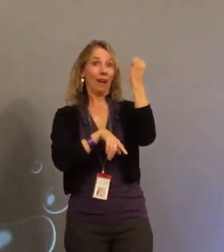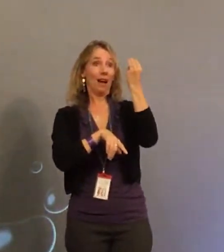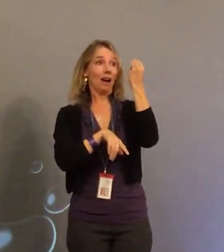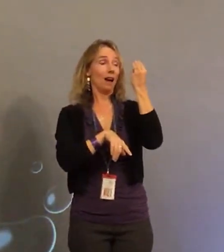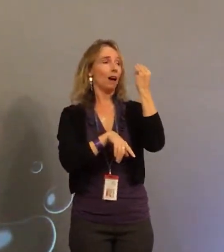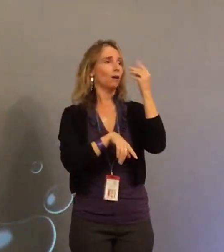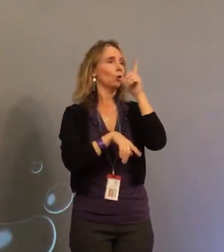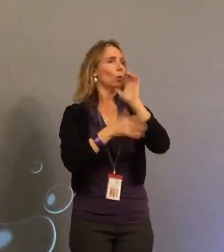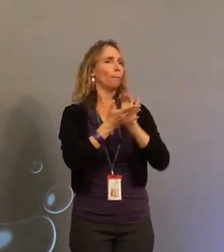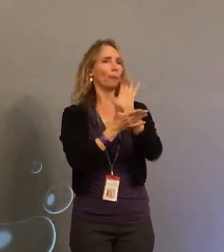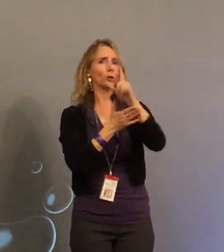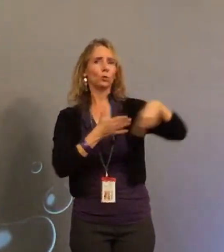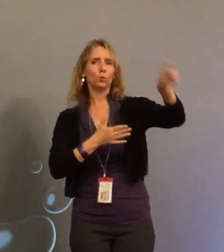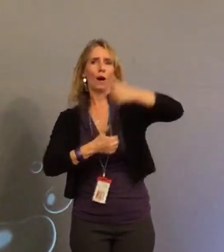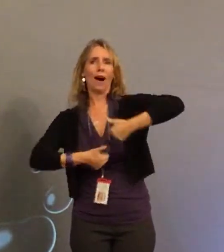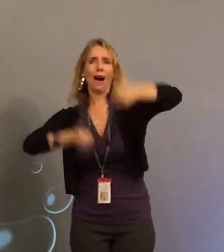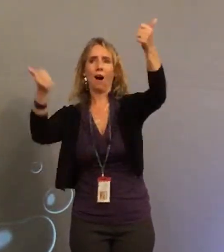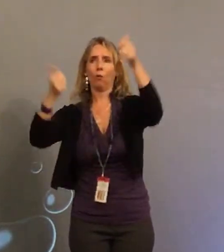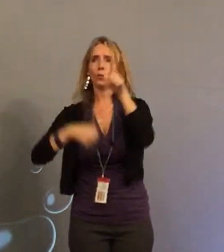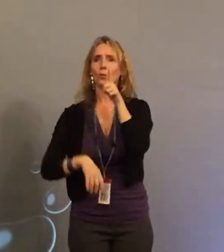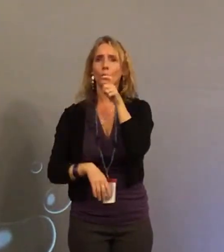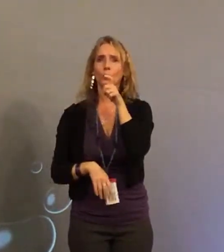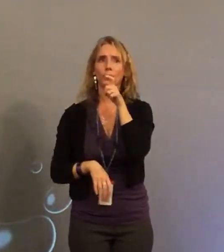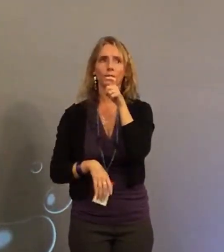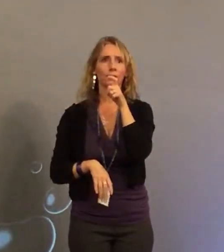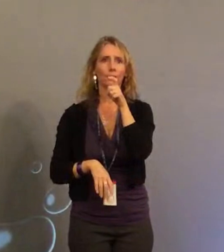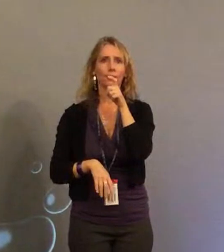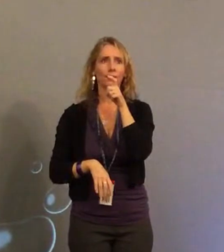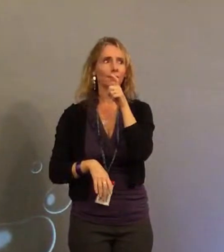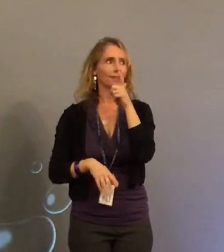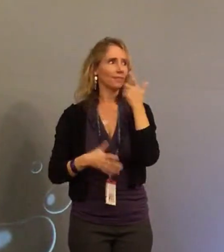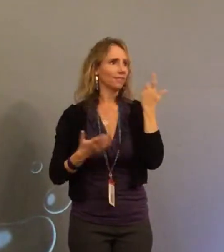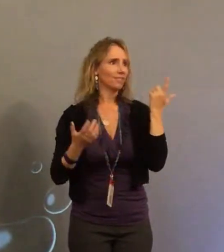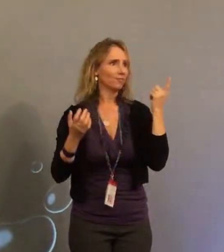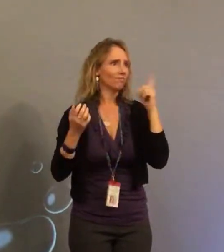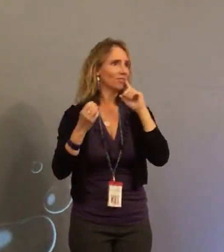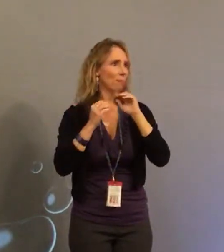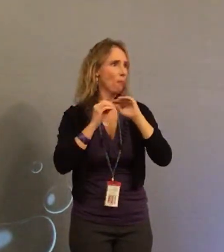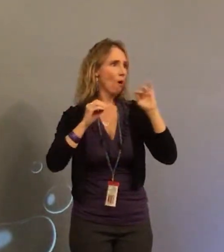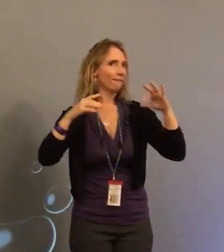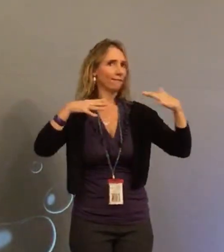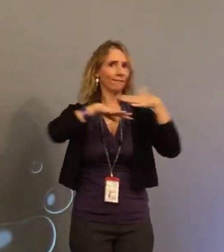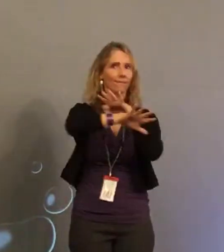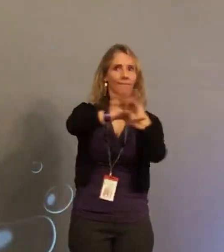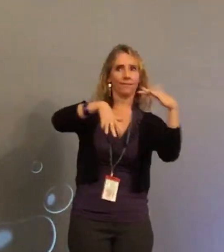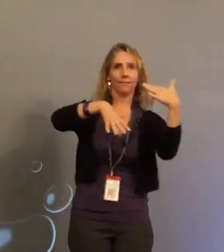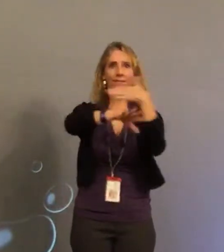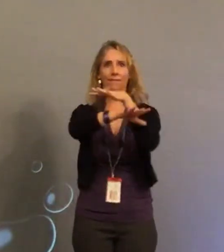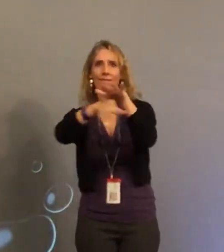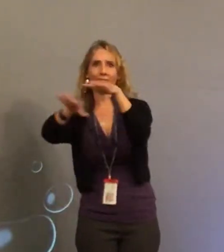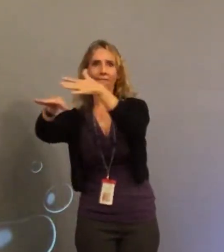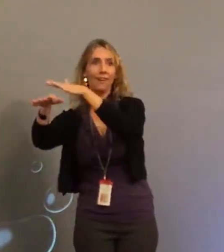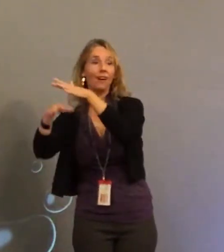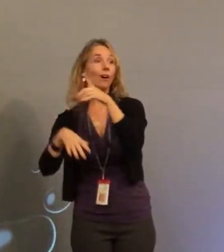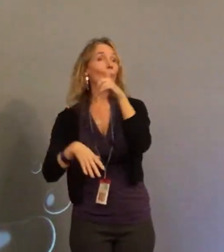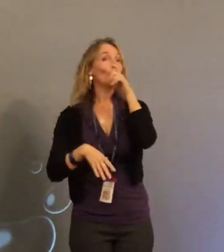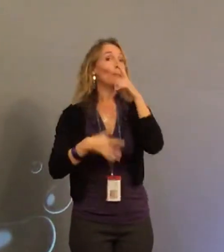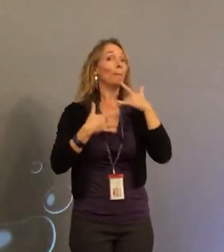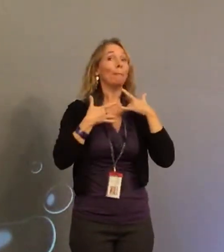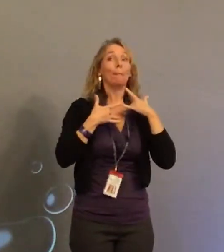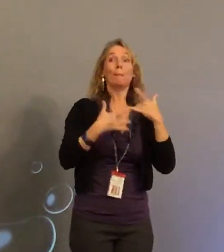Like, even over this past Monday? Who kicked us all out after dancing with the Death Stars? Nobody.